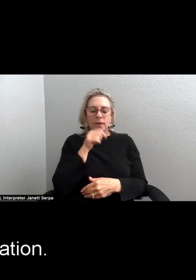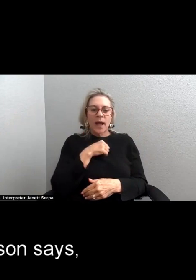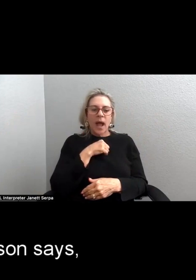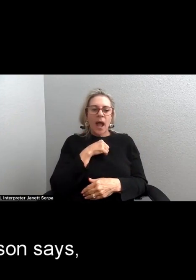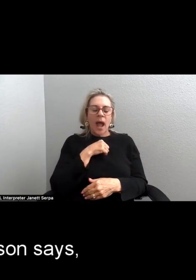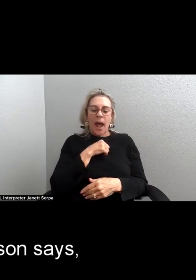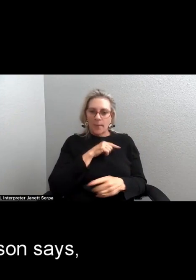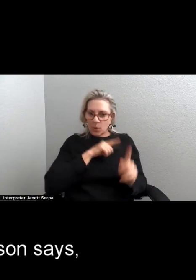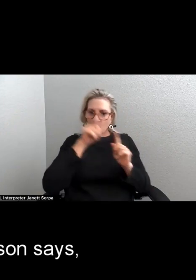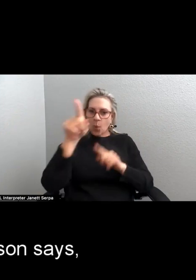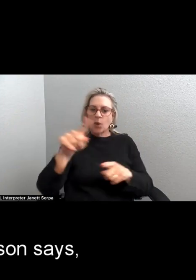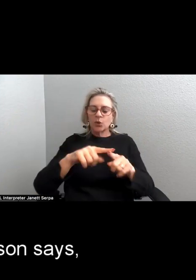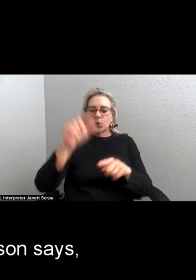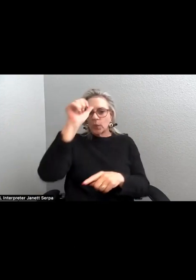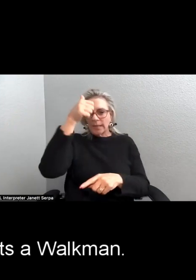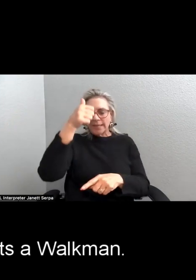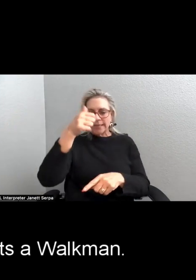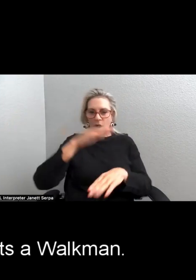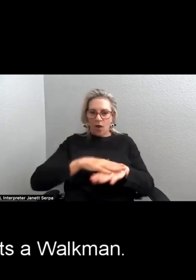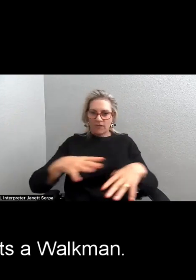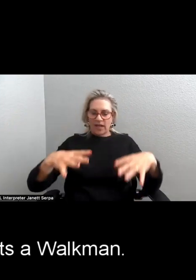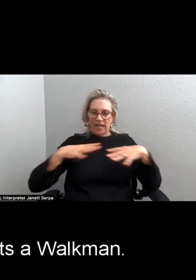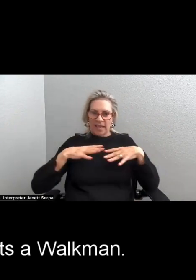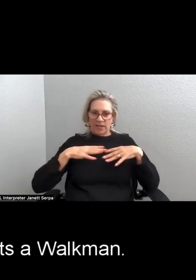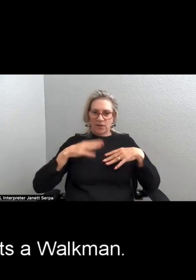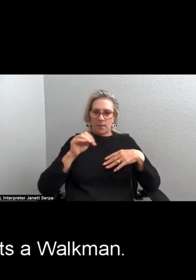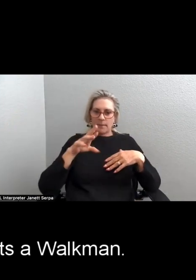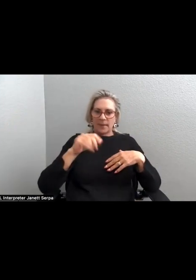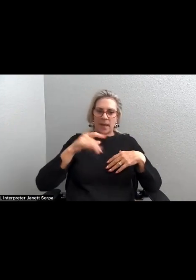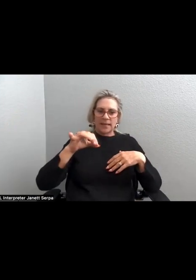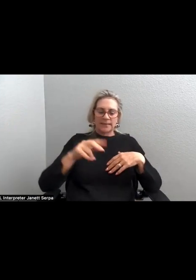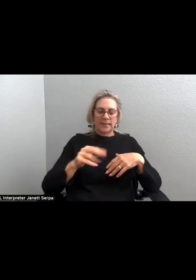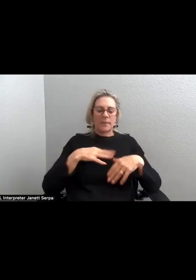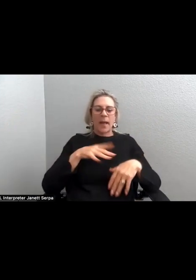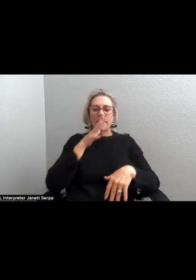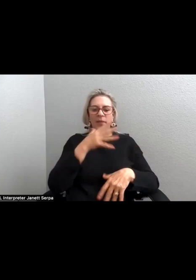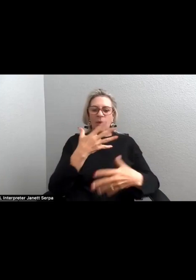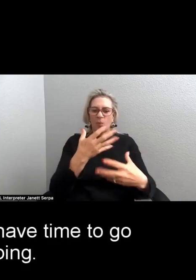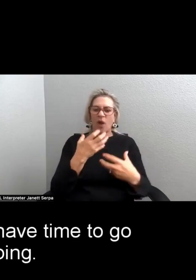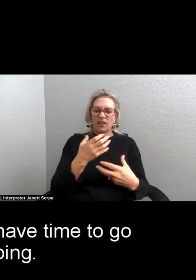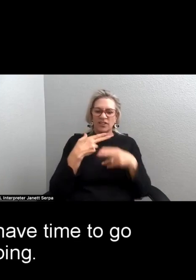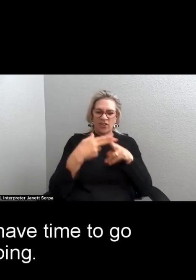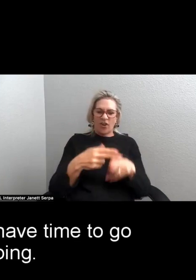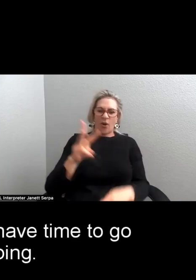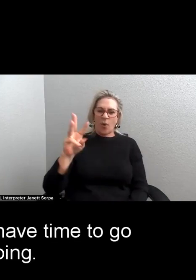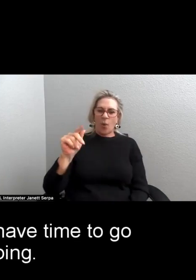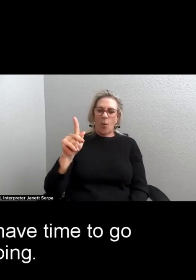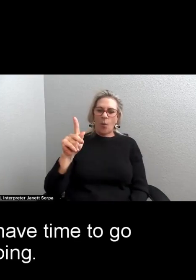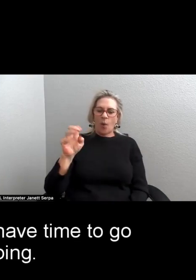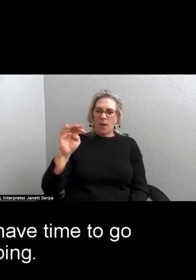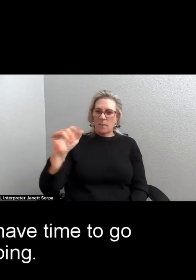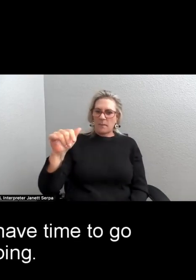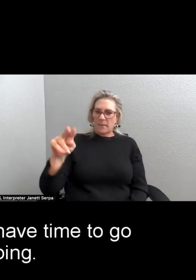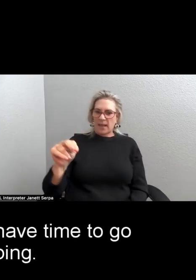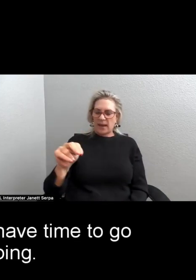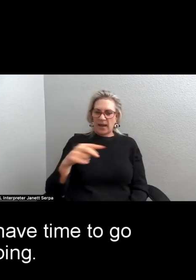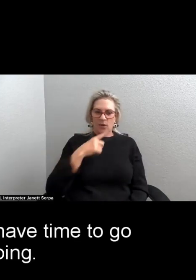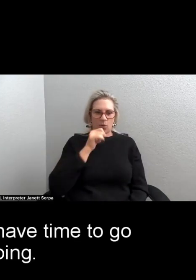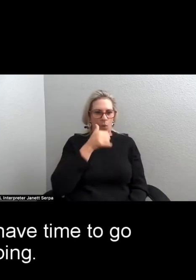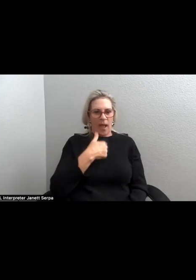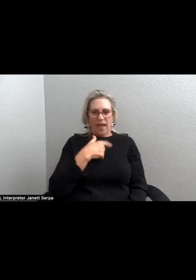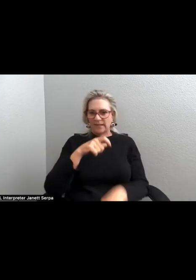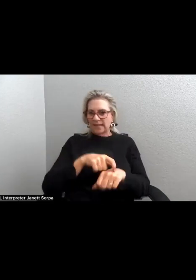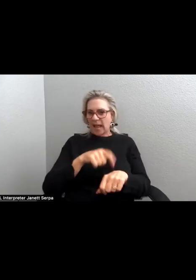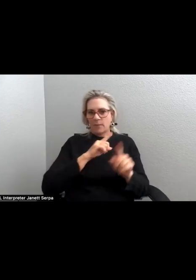vacation, Mrs. Pison says. My mother wants a Walkman. I told her I don't have time to go